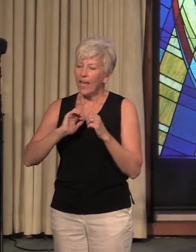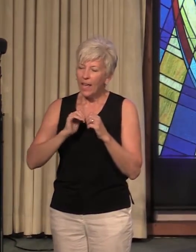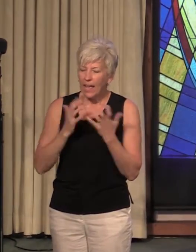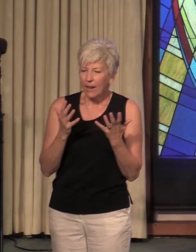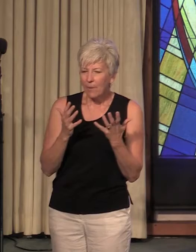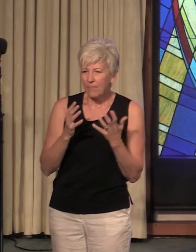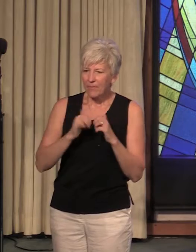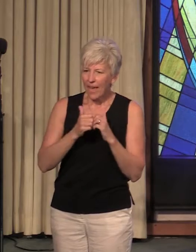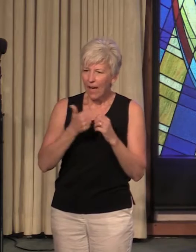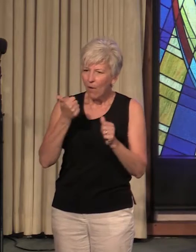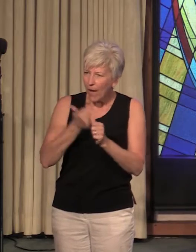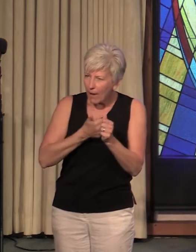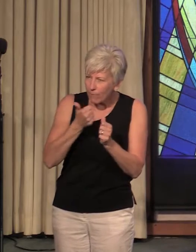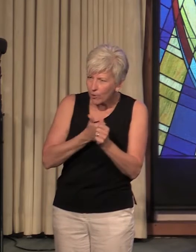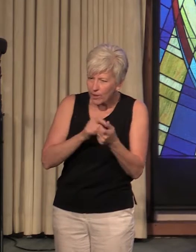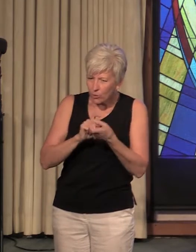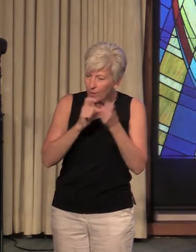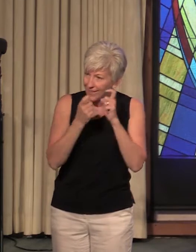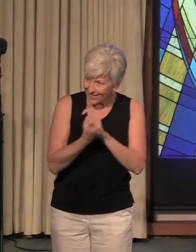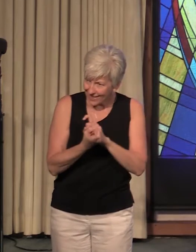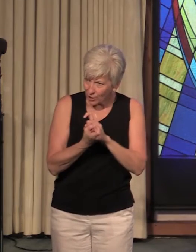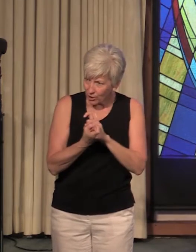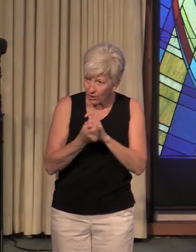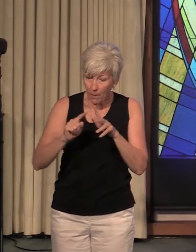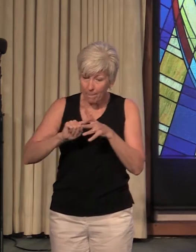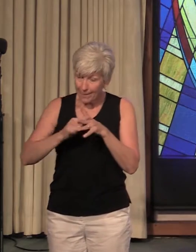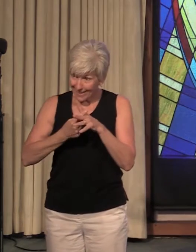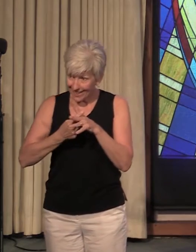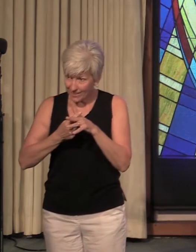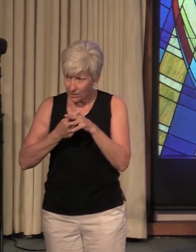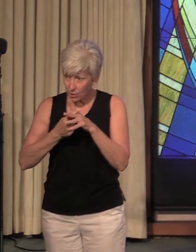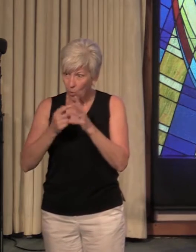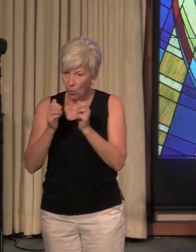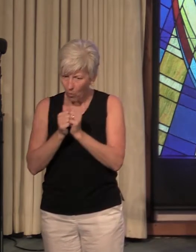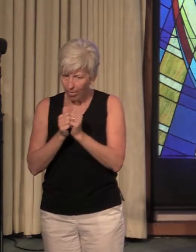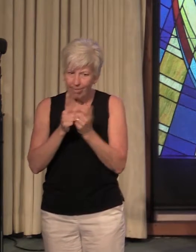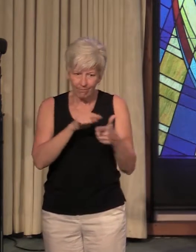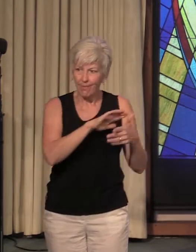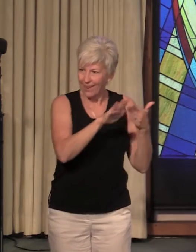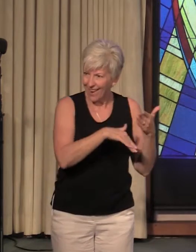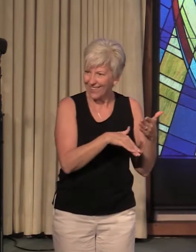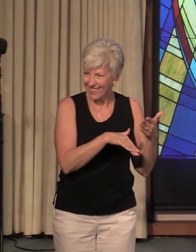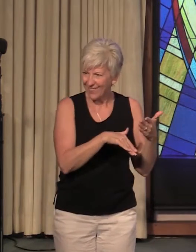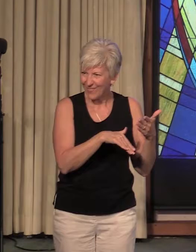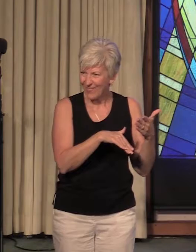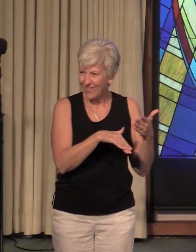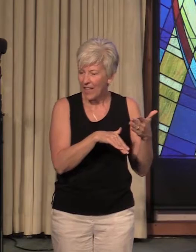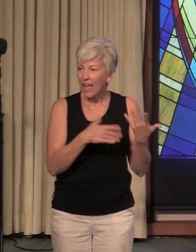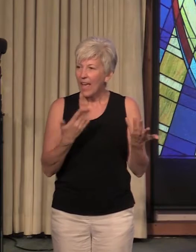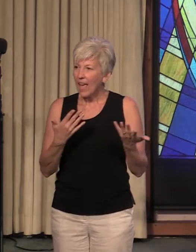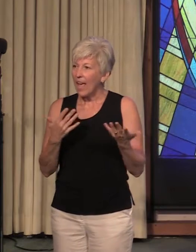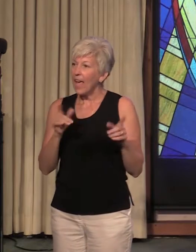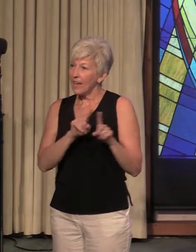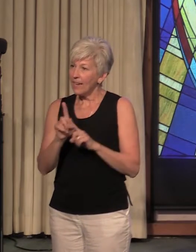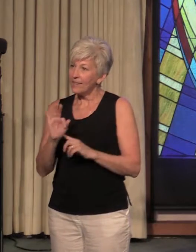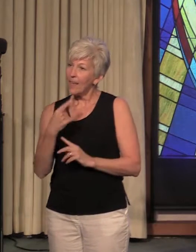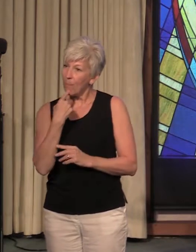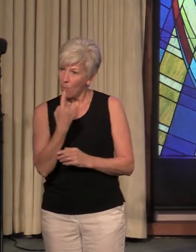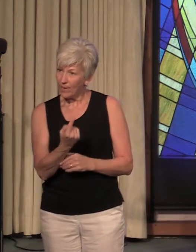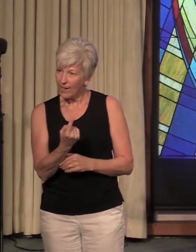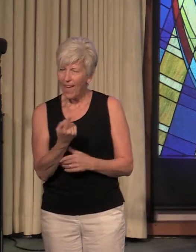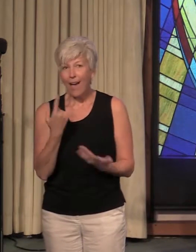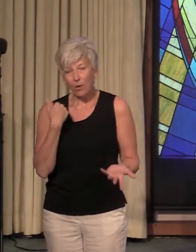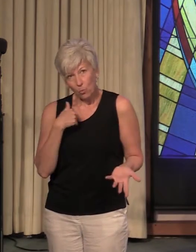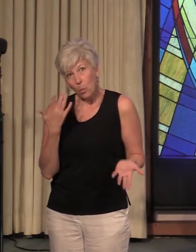actually begins with an ending. And as I pointed out, we're probably pretty familiar with the fact